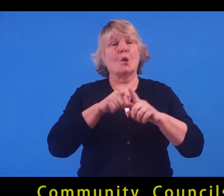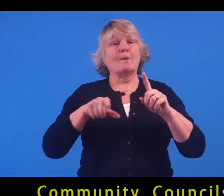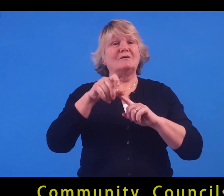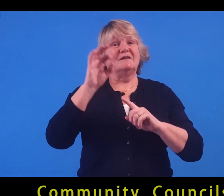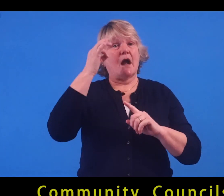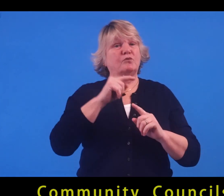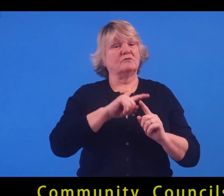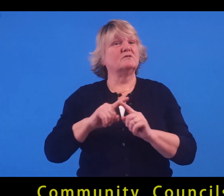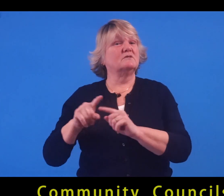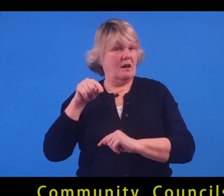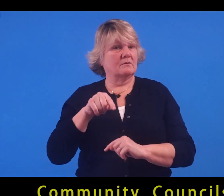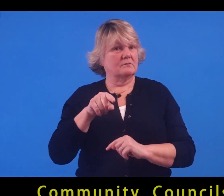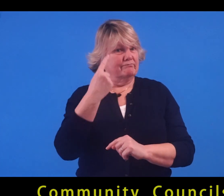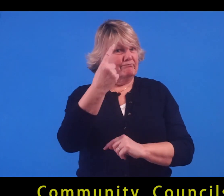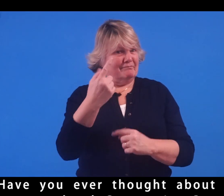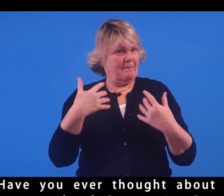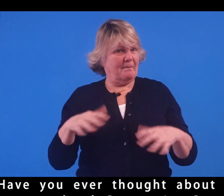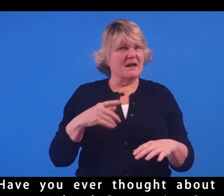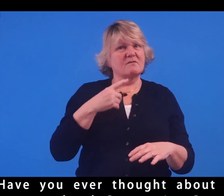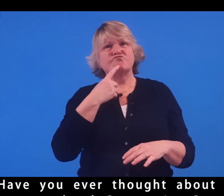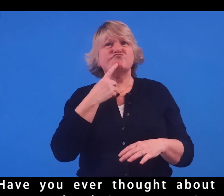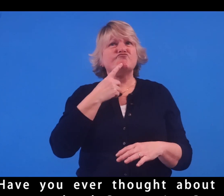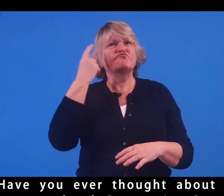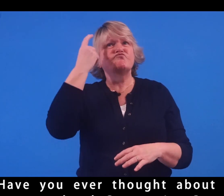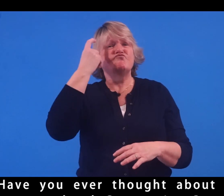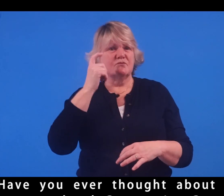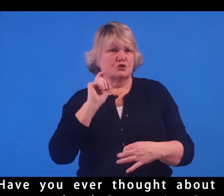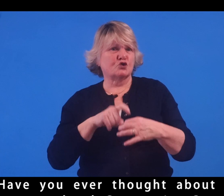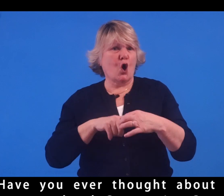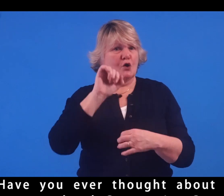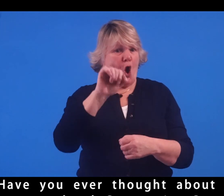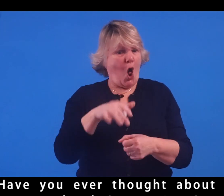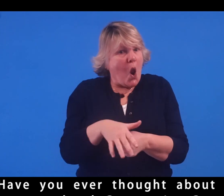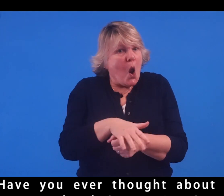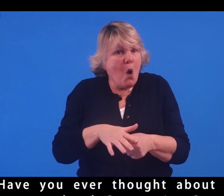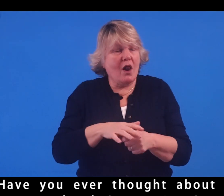Community councils. Have you ever thought about joining your local community council?